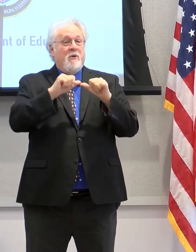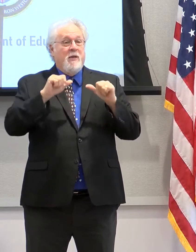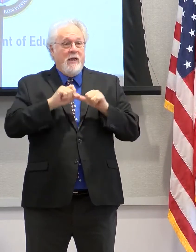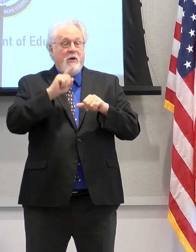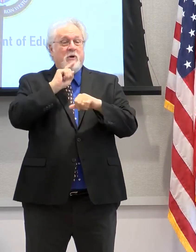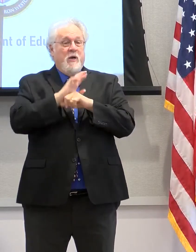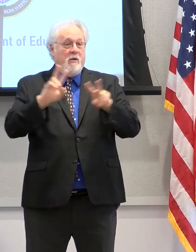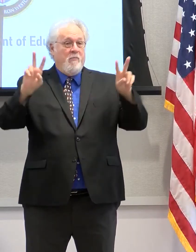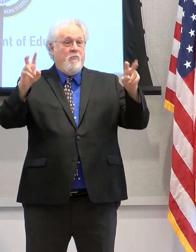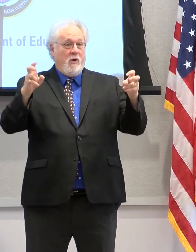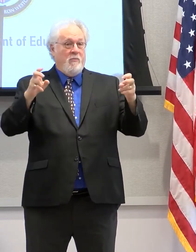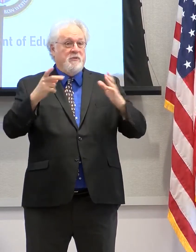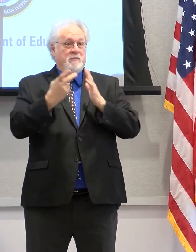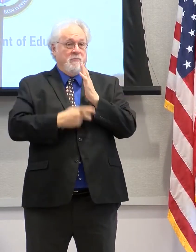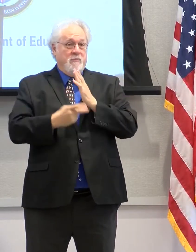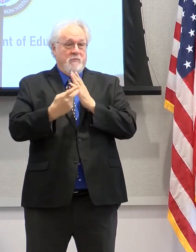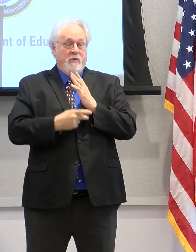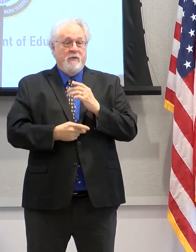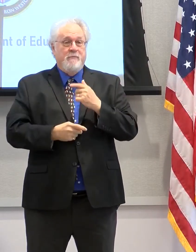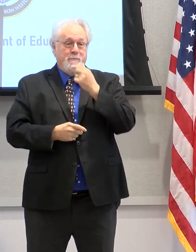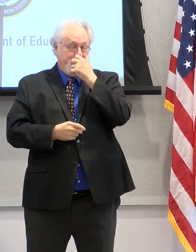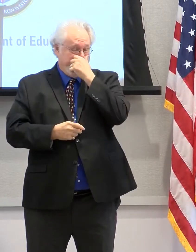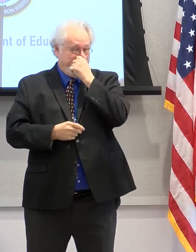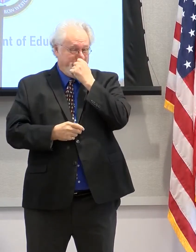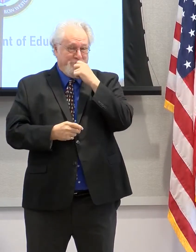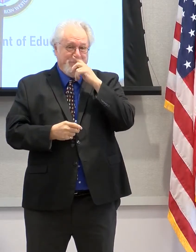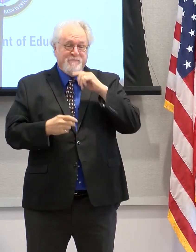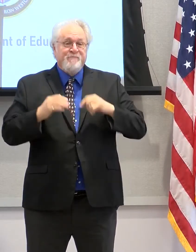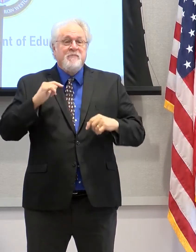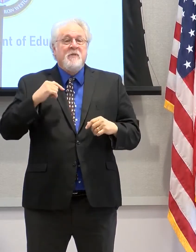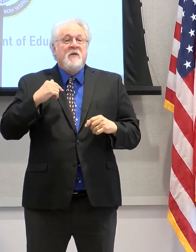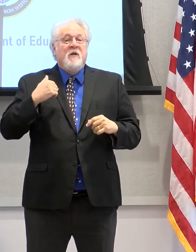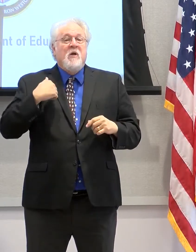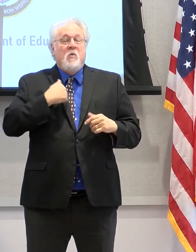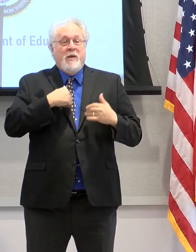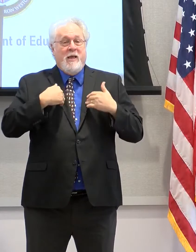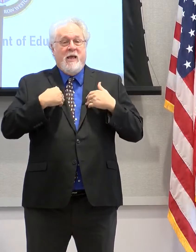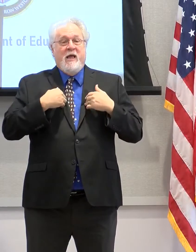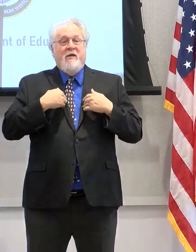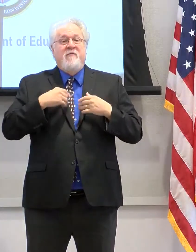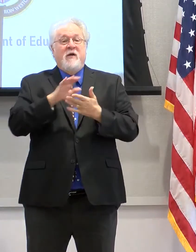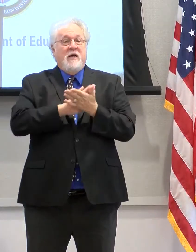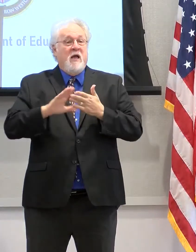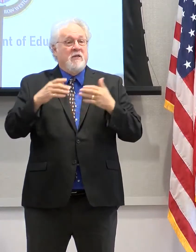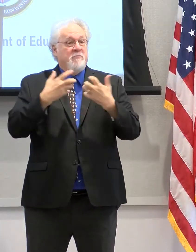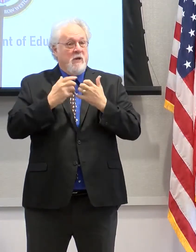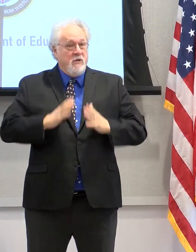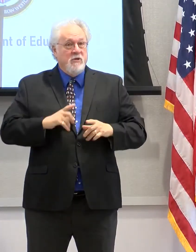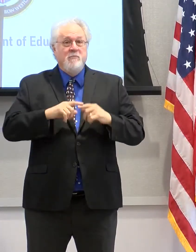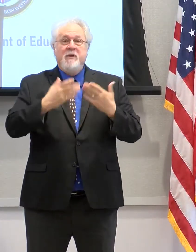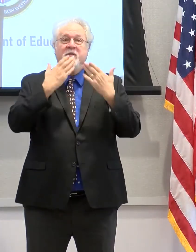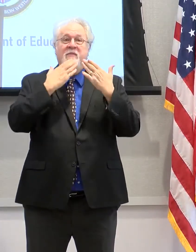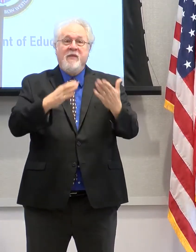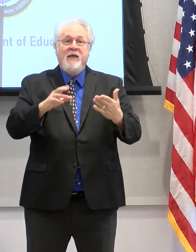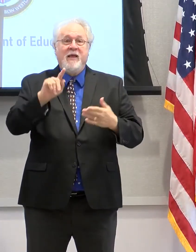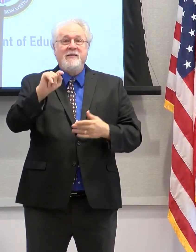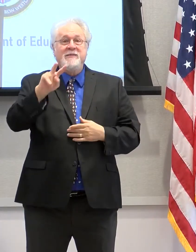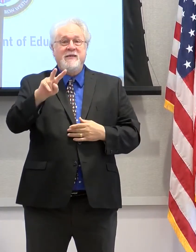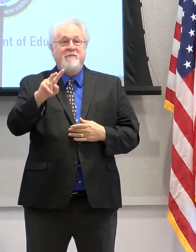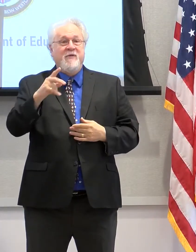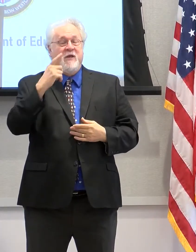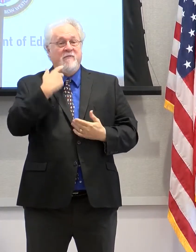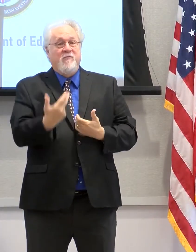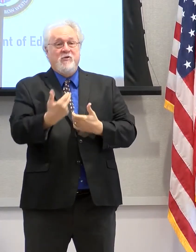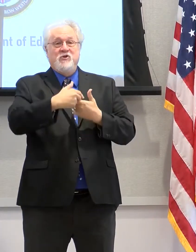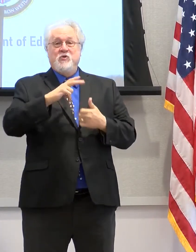Promise Initiative. In addition to our institutional partners, I want to thank our media stations this morning for